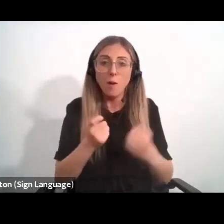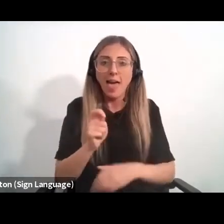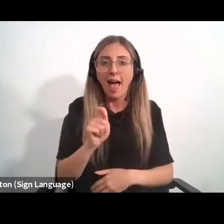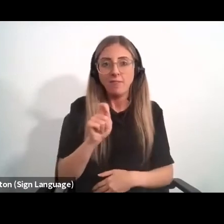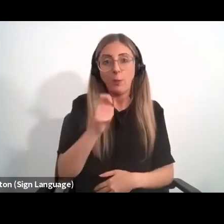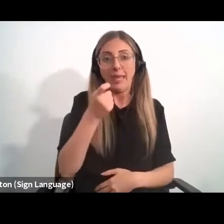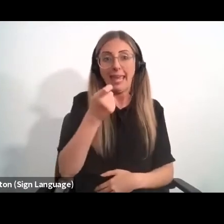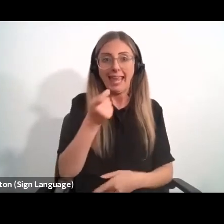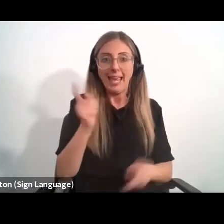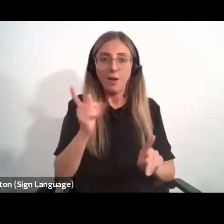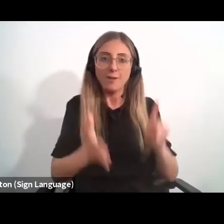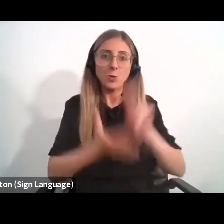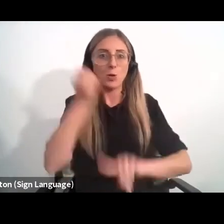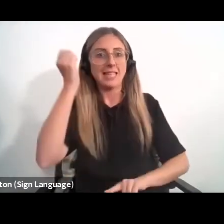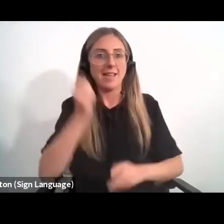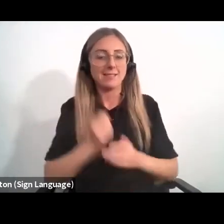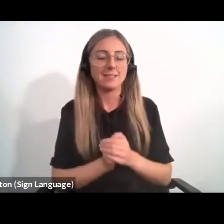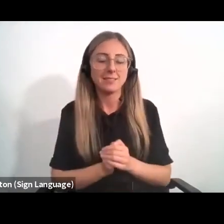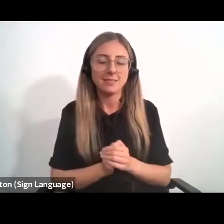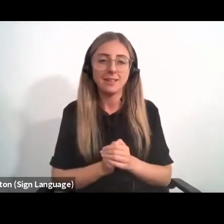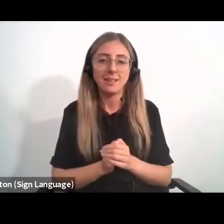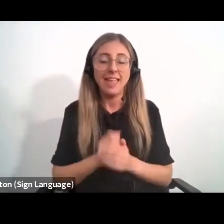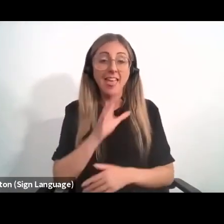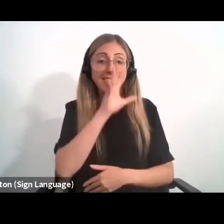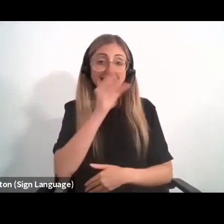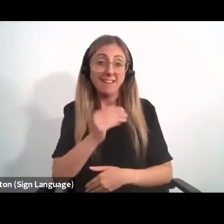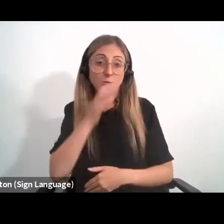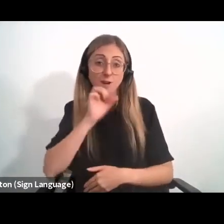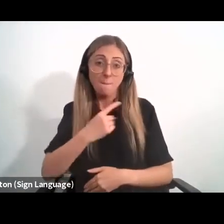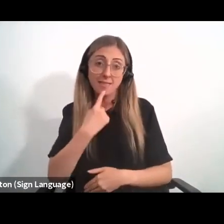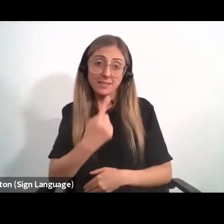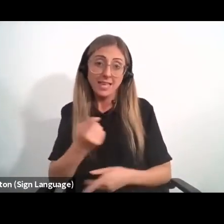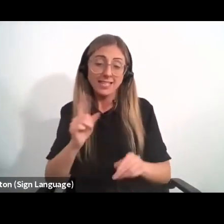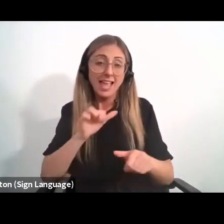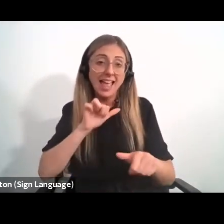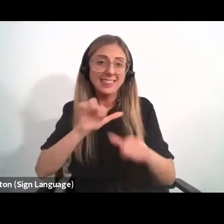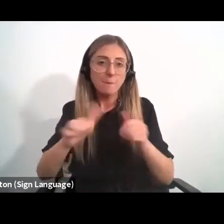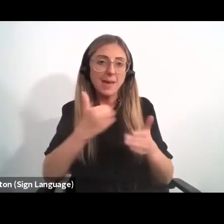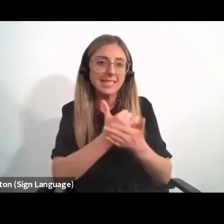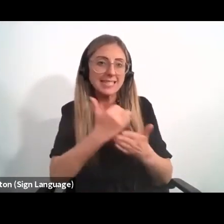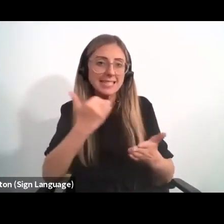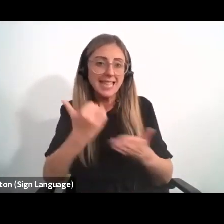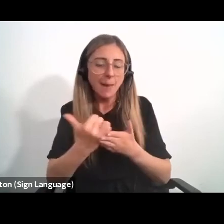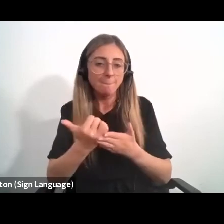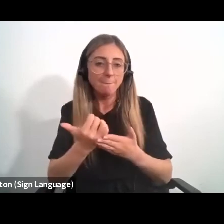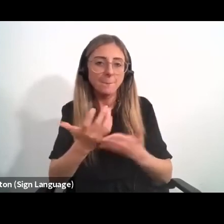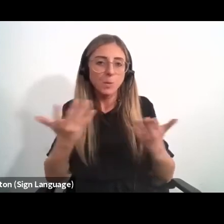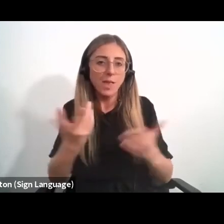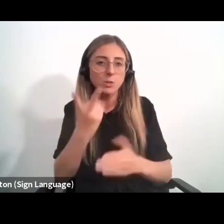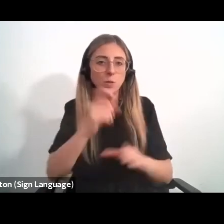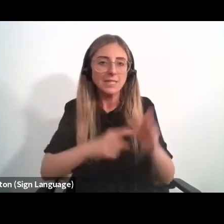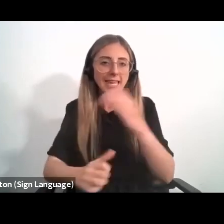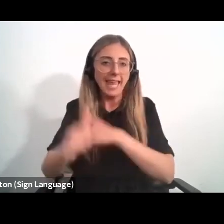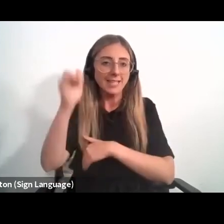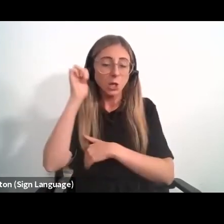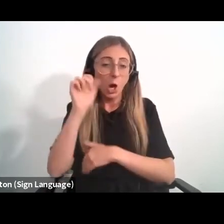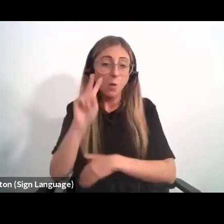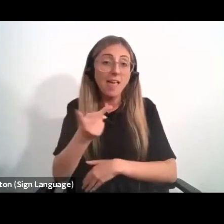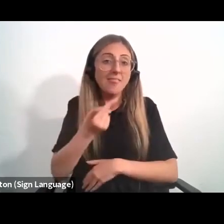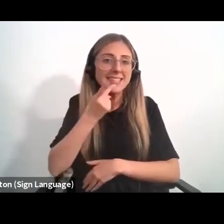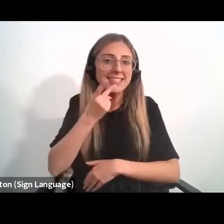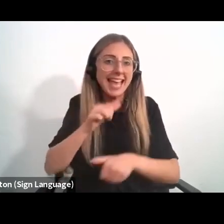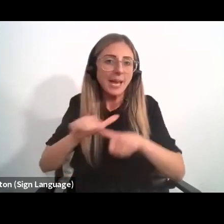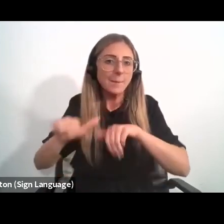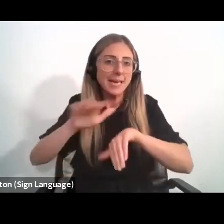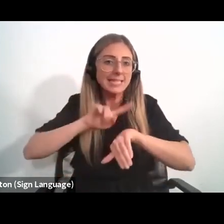success. There is an African proverb that says the best time to plant a tree was 20 years ago. The second best time